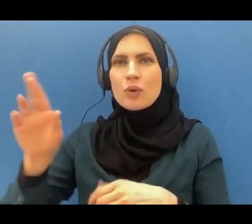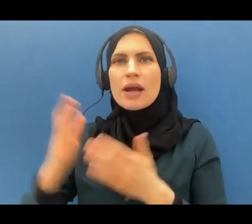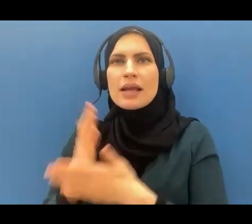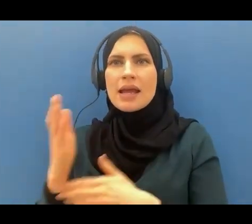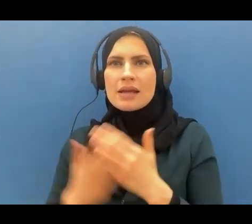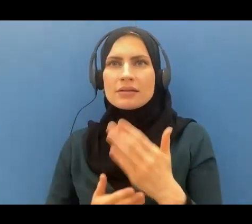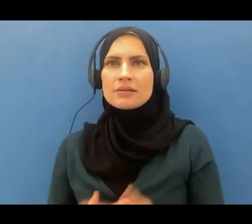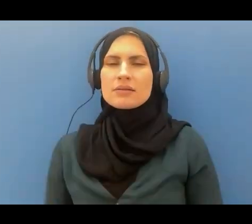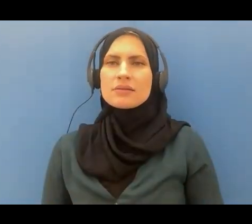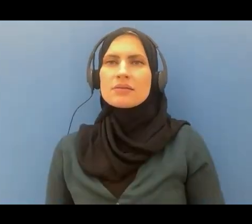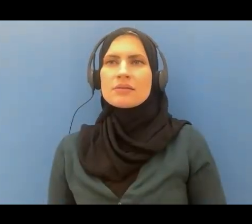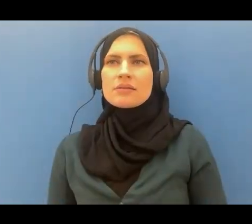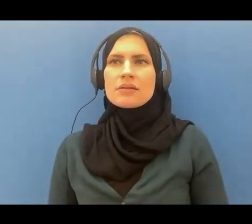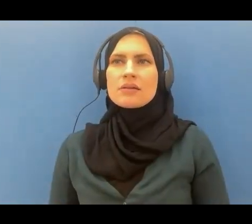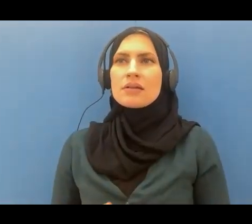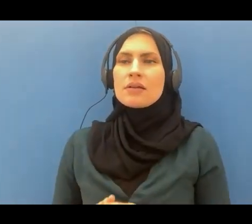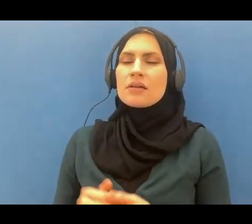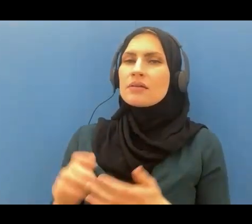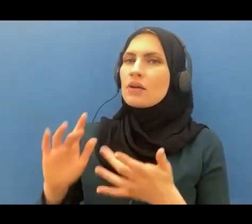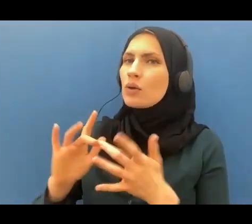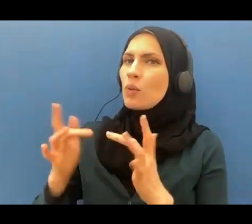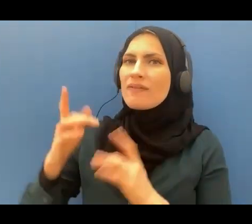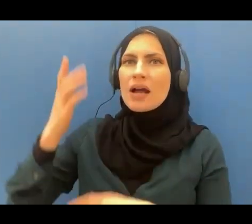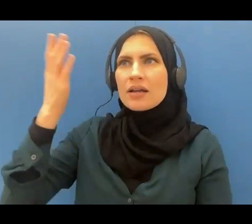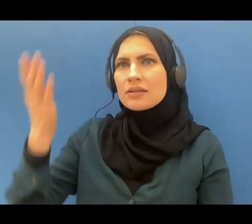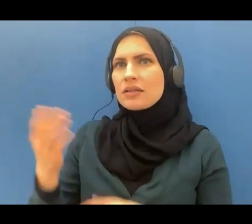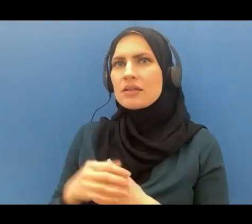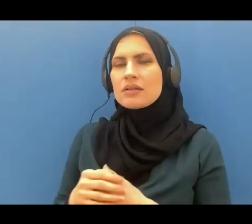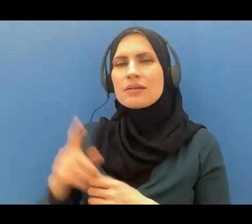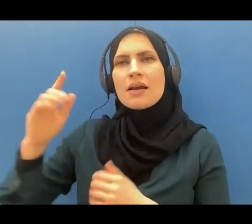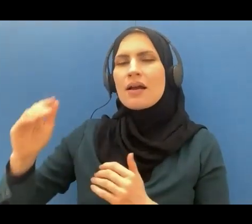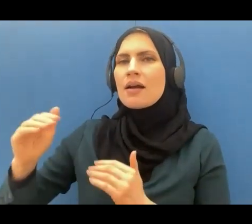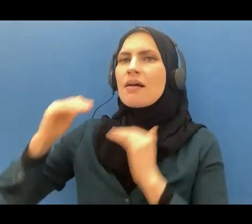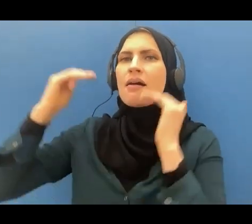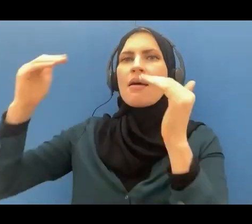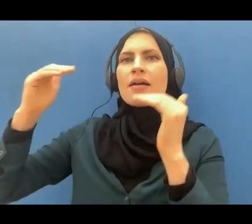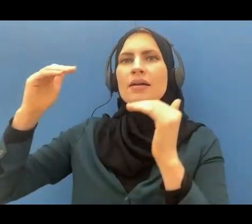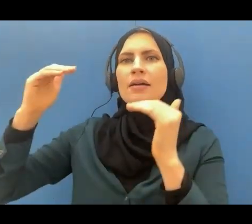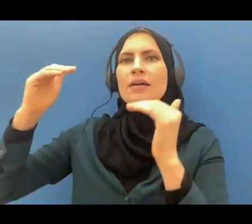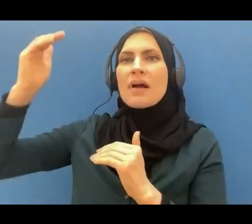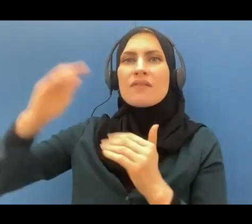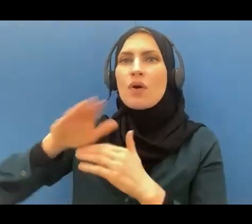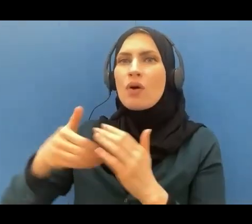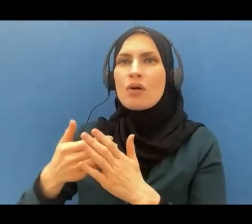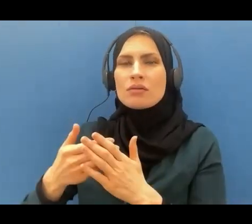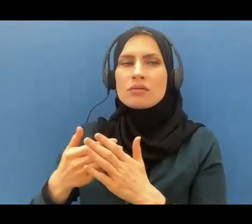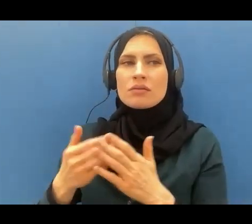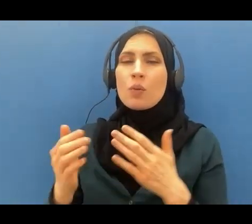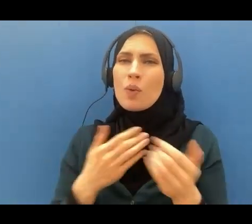glorified is he and high is he above all that they associate as partners with